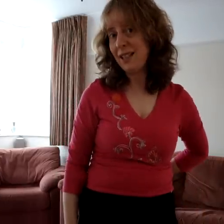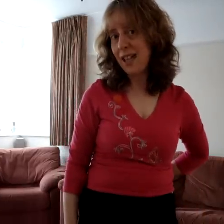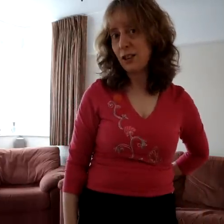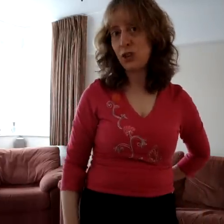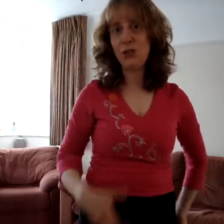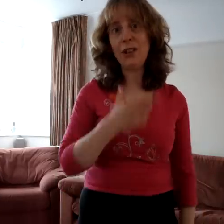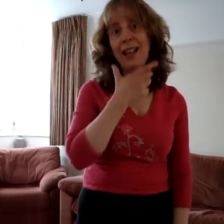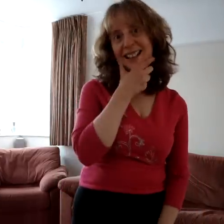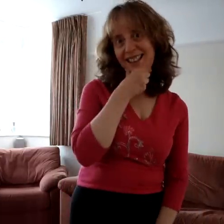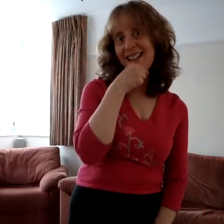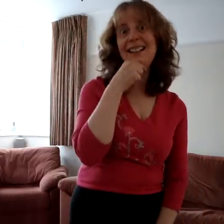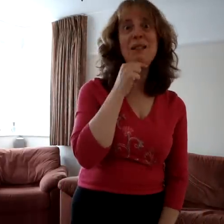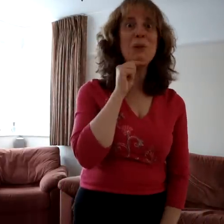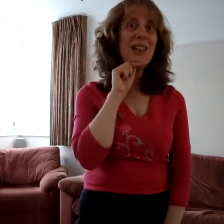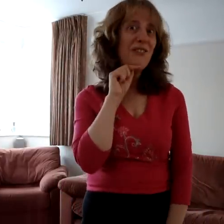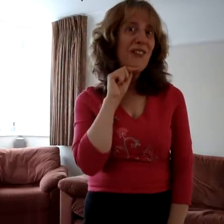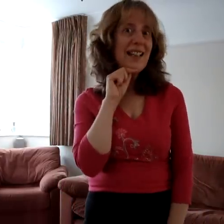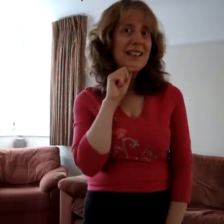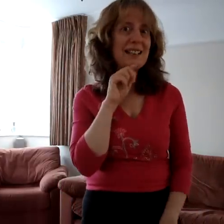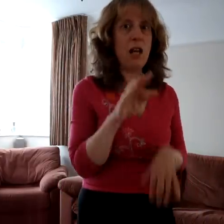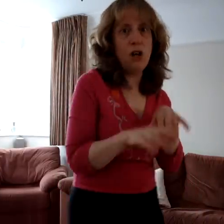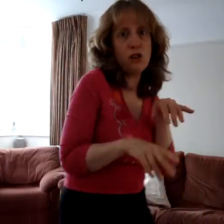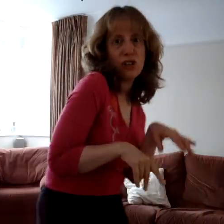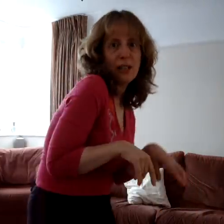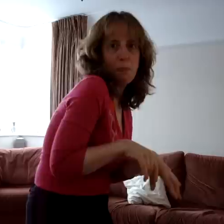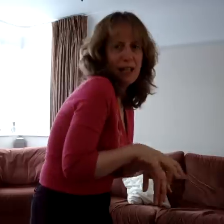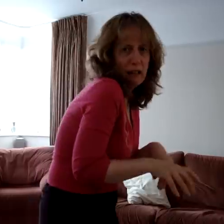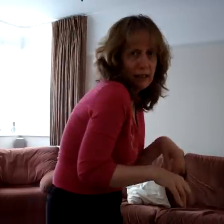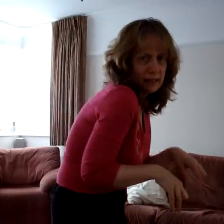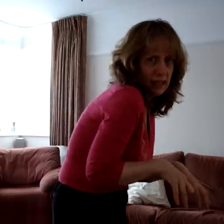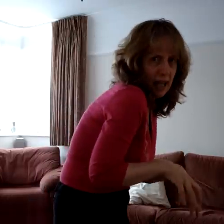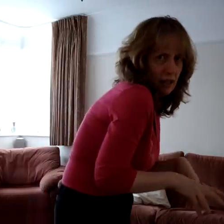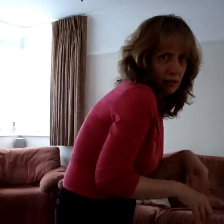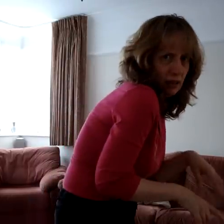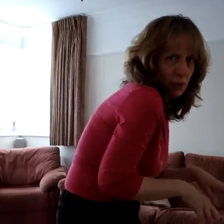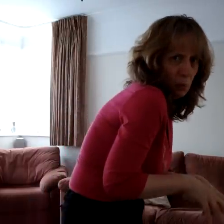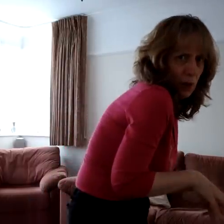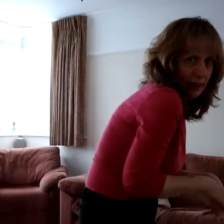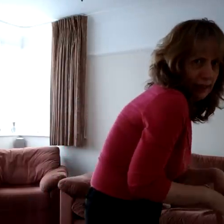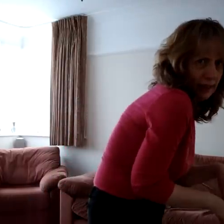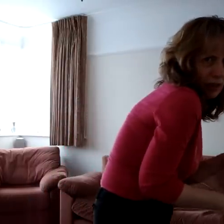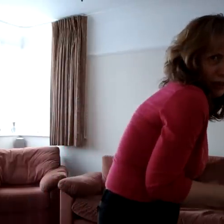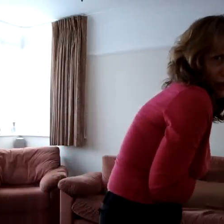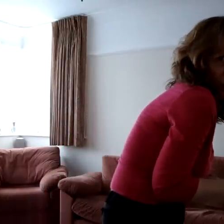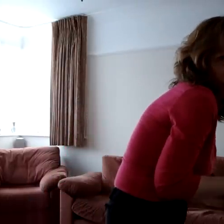his satchel and shining morning face, creeping like snail unwillingly to school.